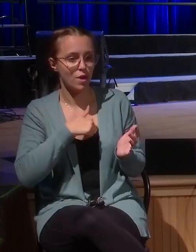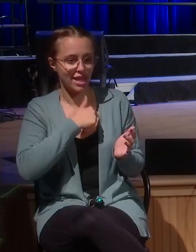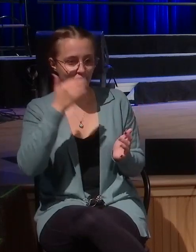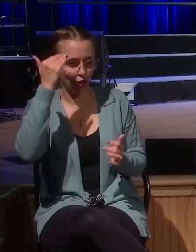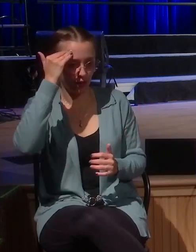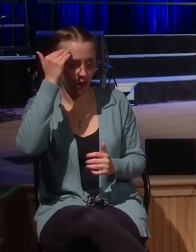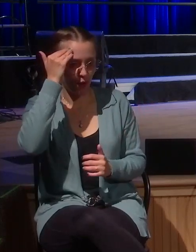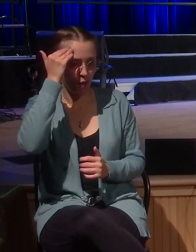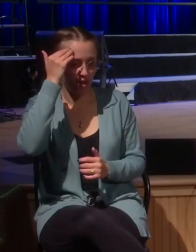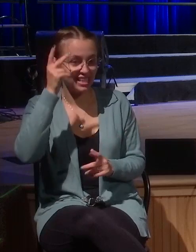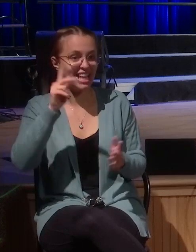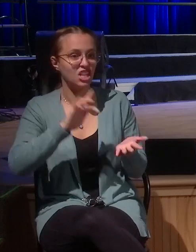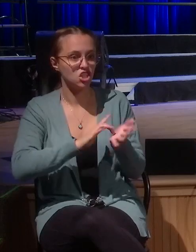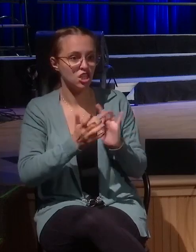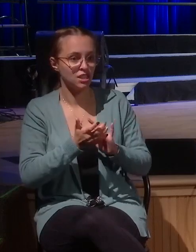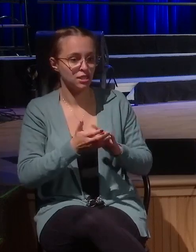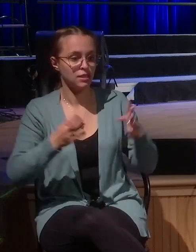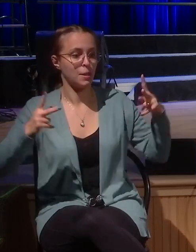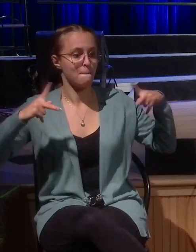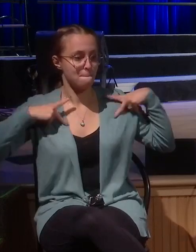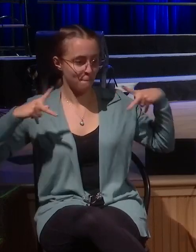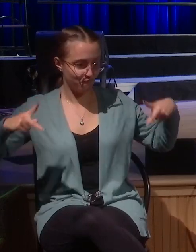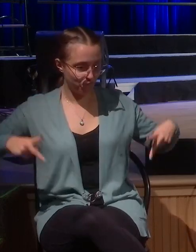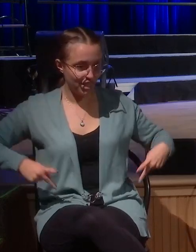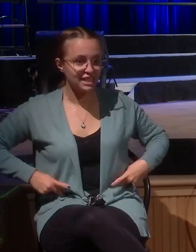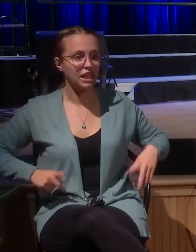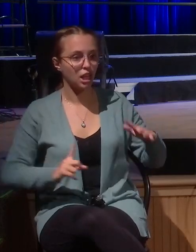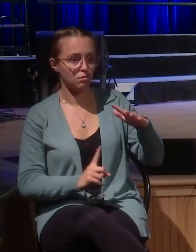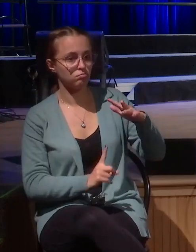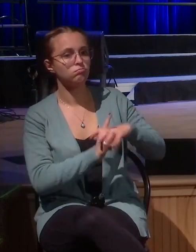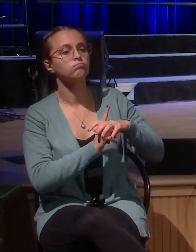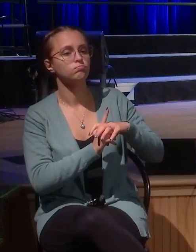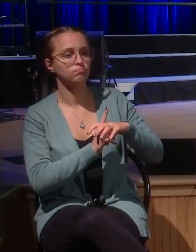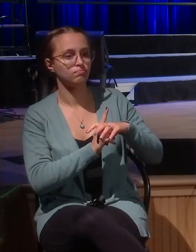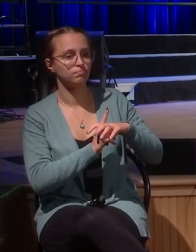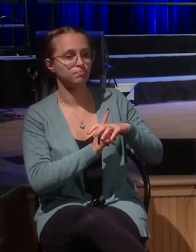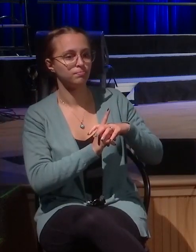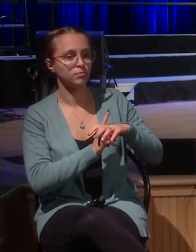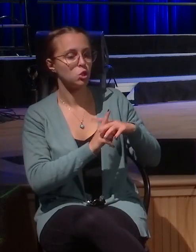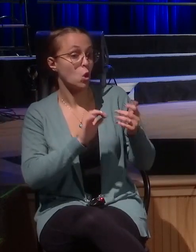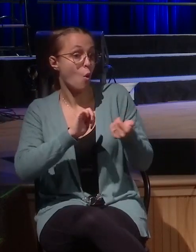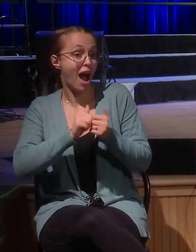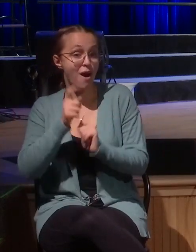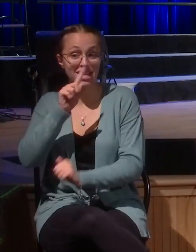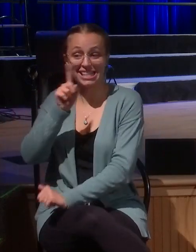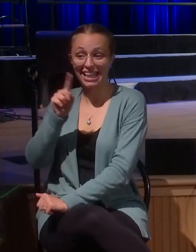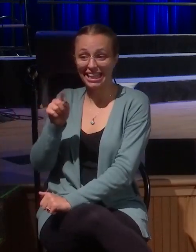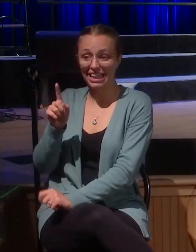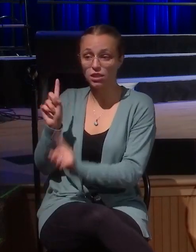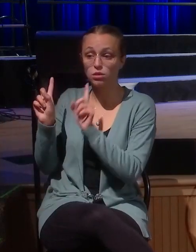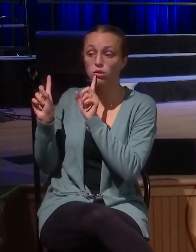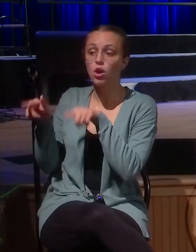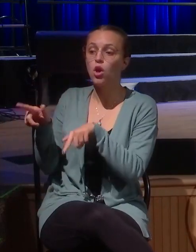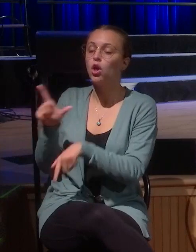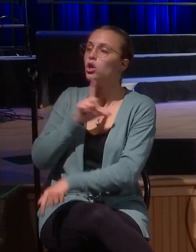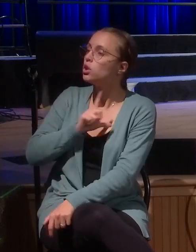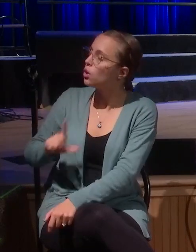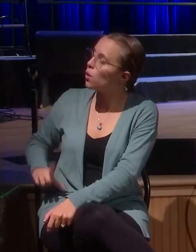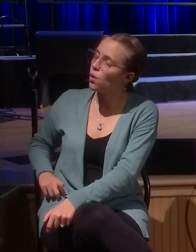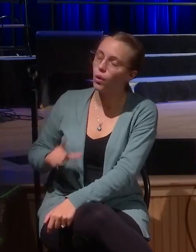physically present there. And how does he respond? Zacchaeus says this. He stood up and said, Lord, Lord, here and